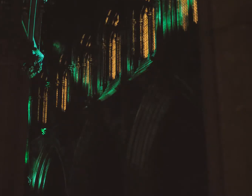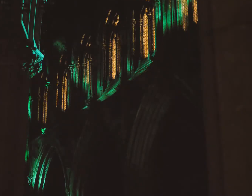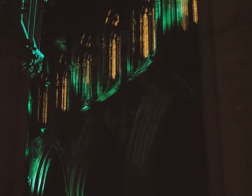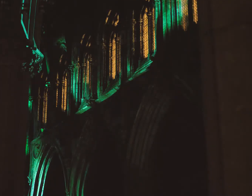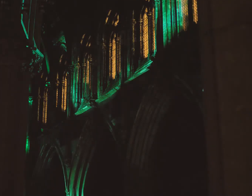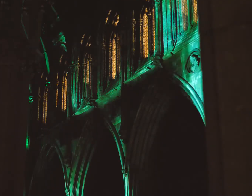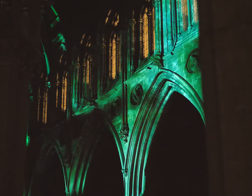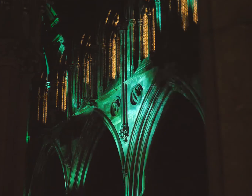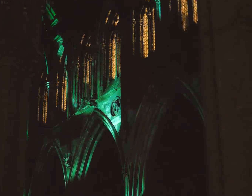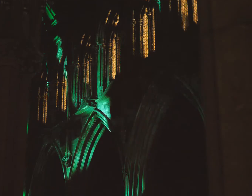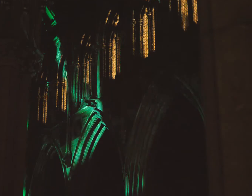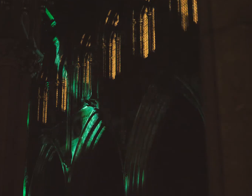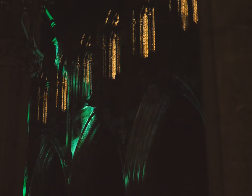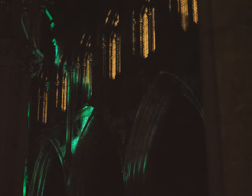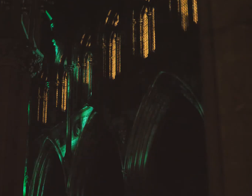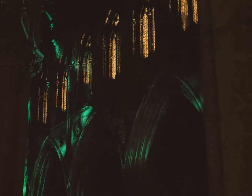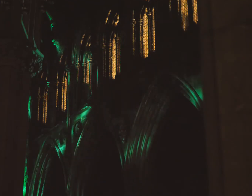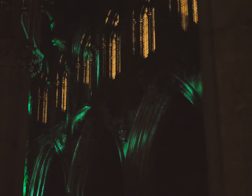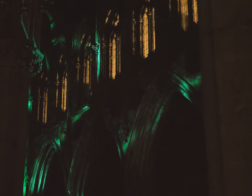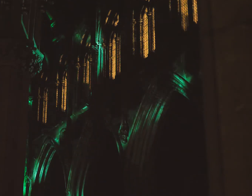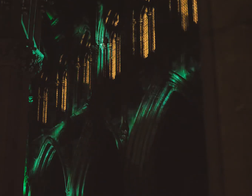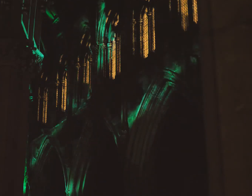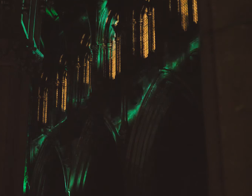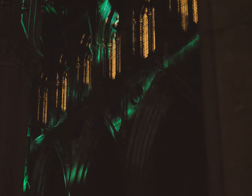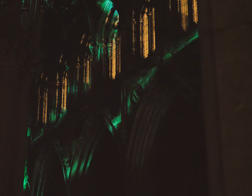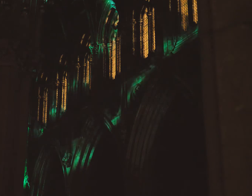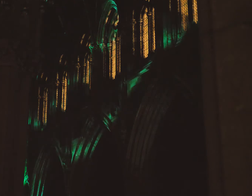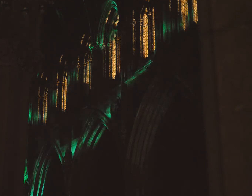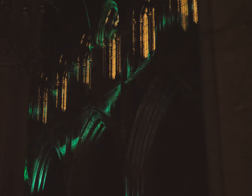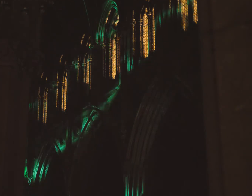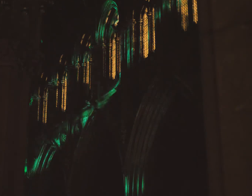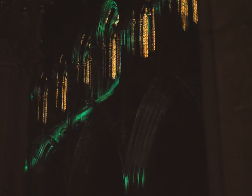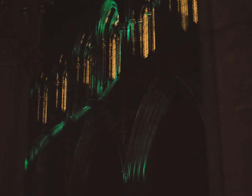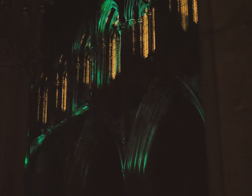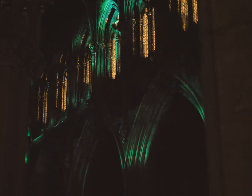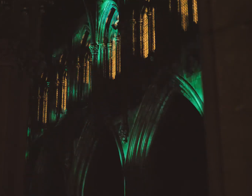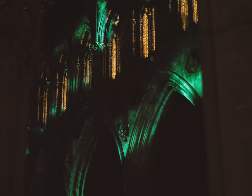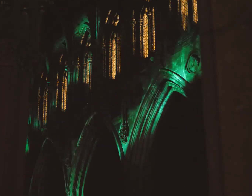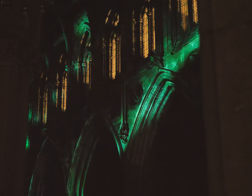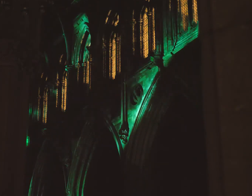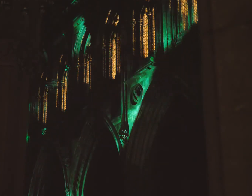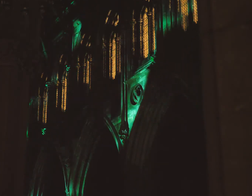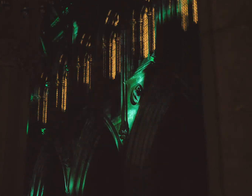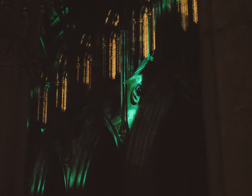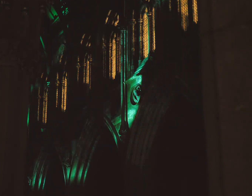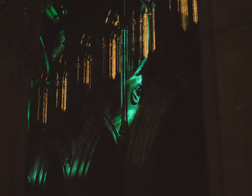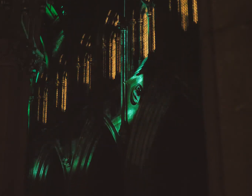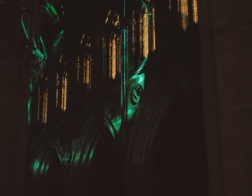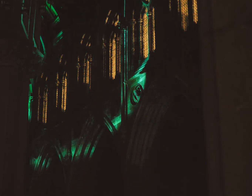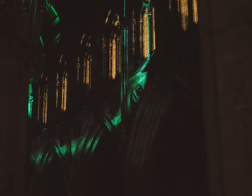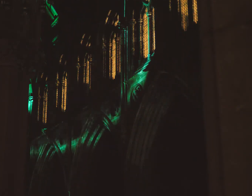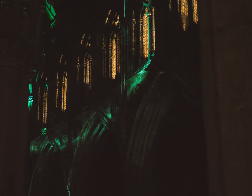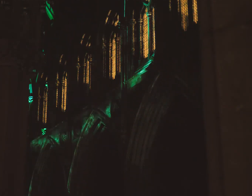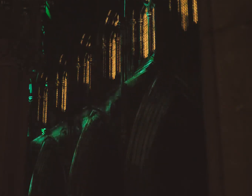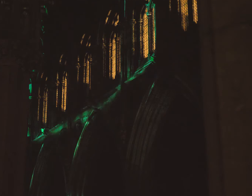working with local writers and poets in a workshop and we have created some fabulous